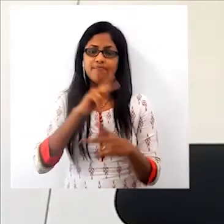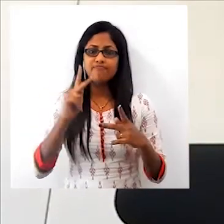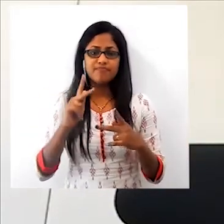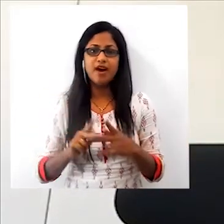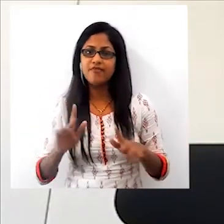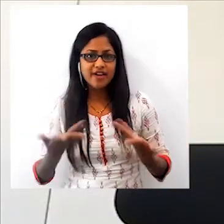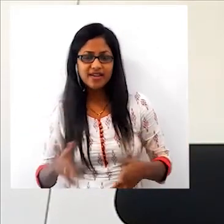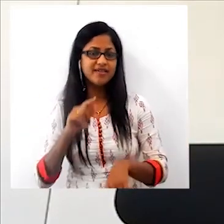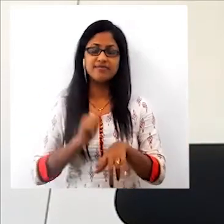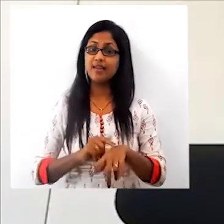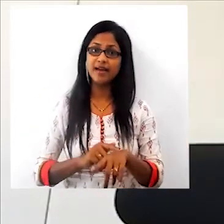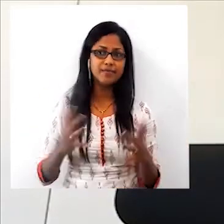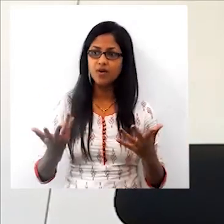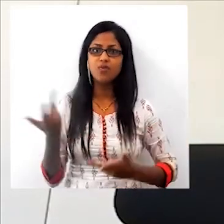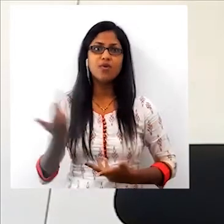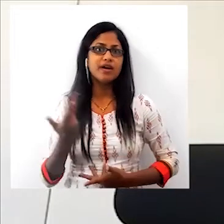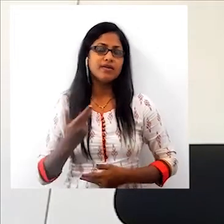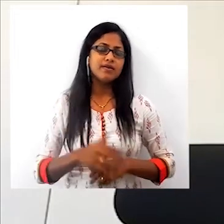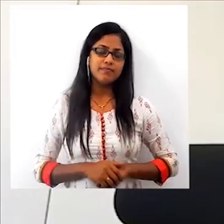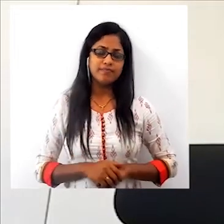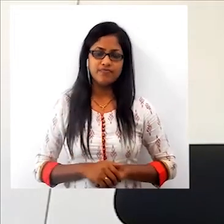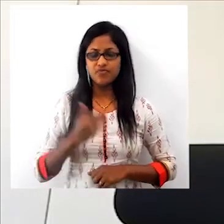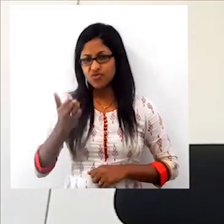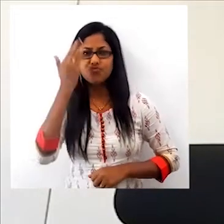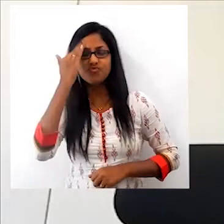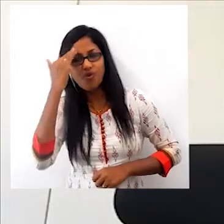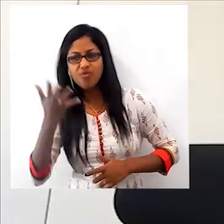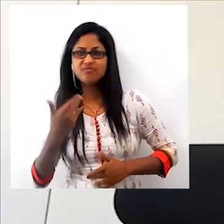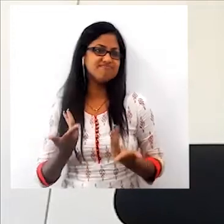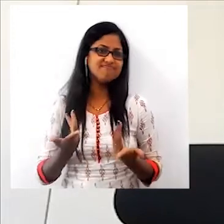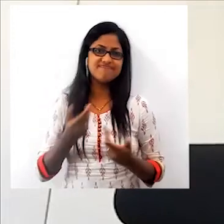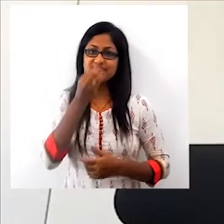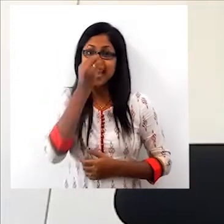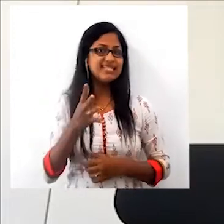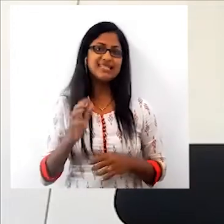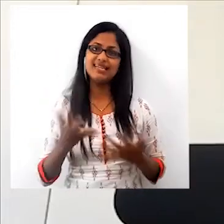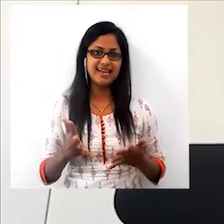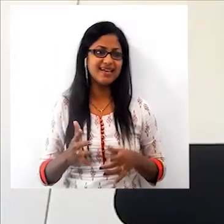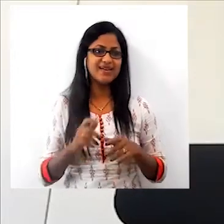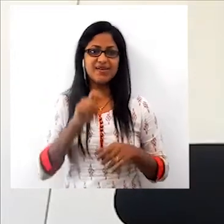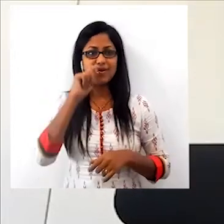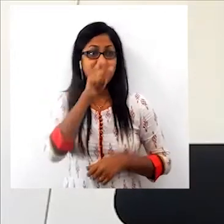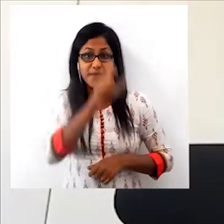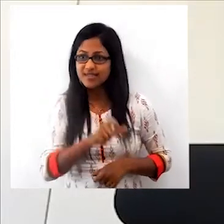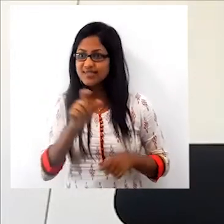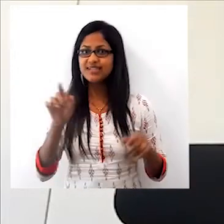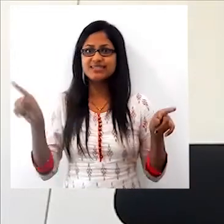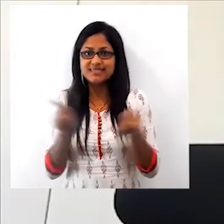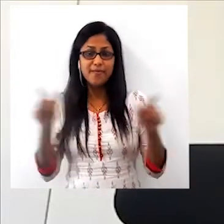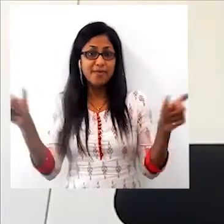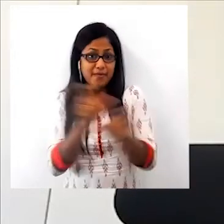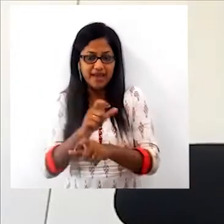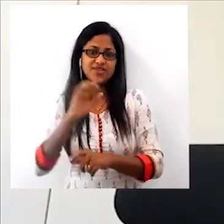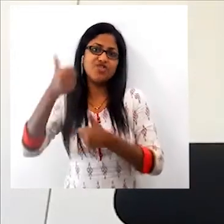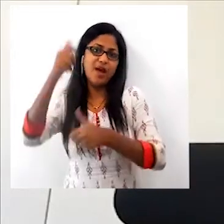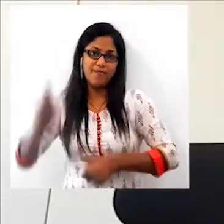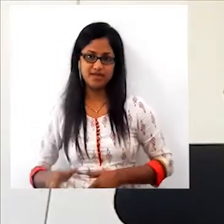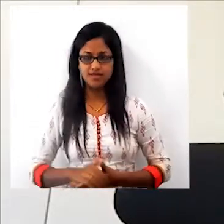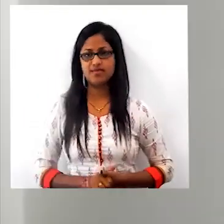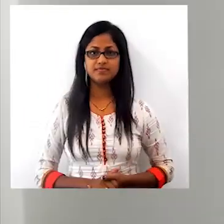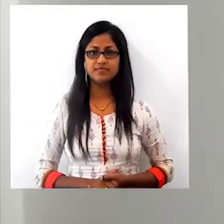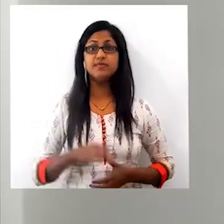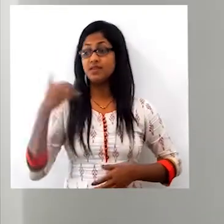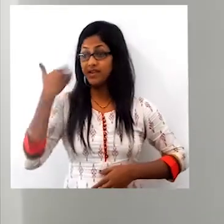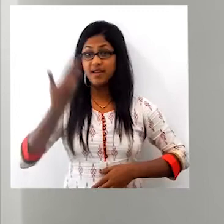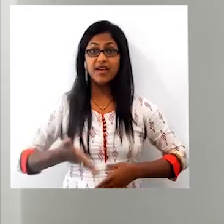untimely time. Because, you know, it's not easy to replace and get champions like